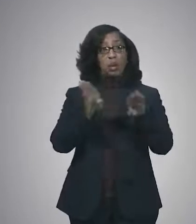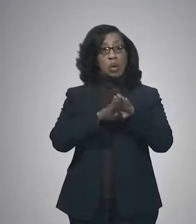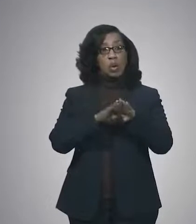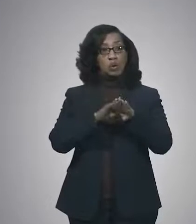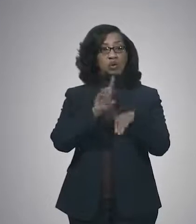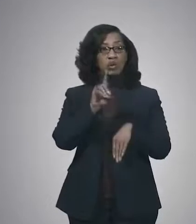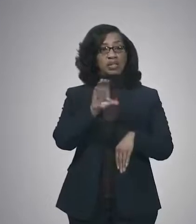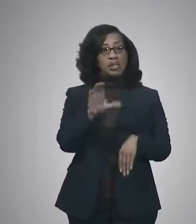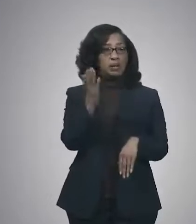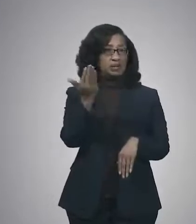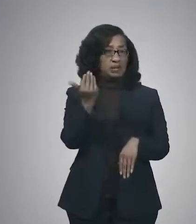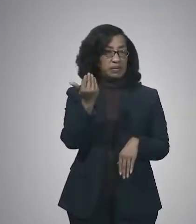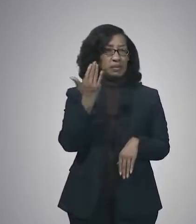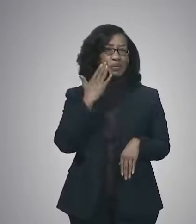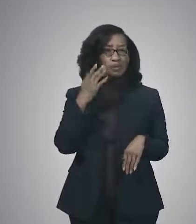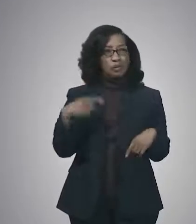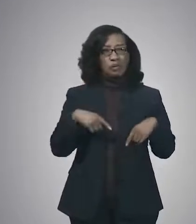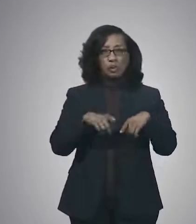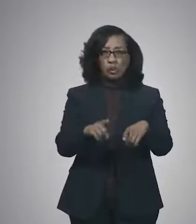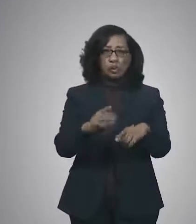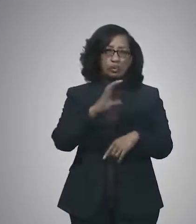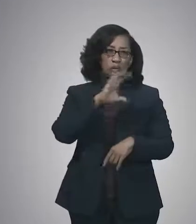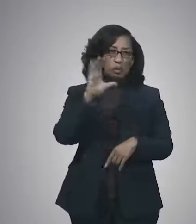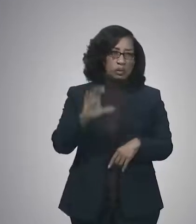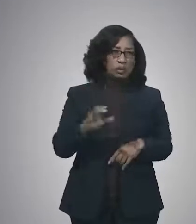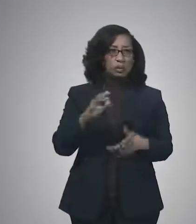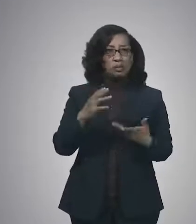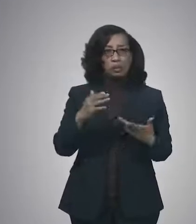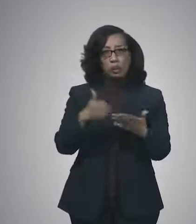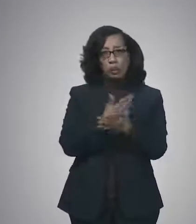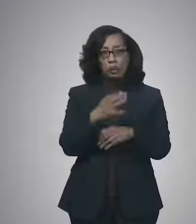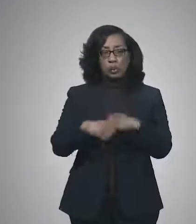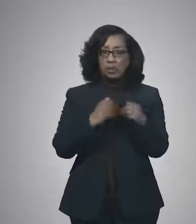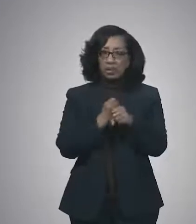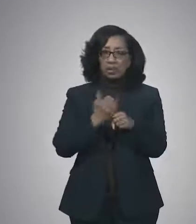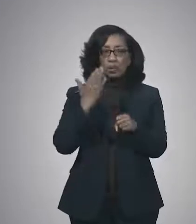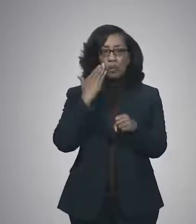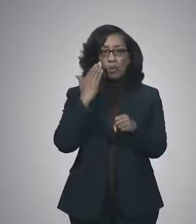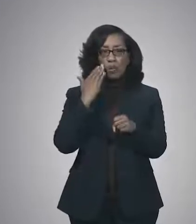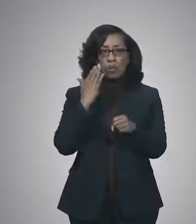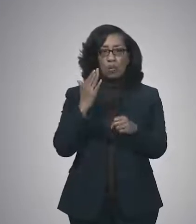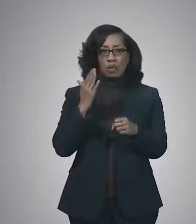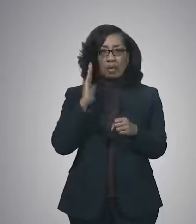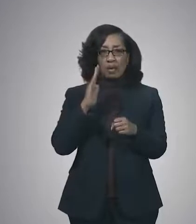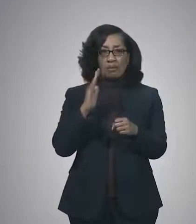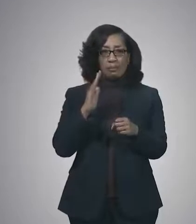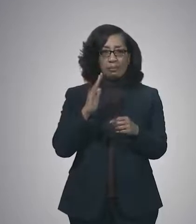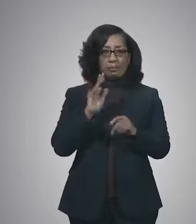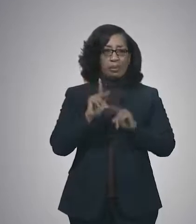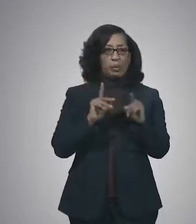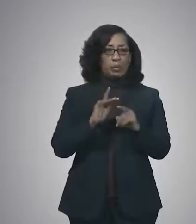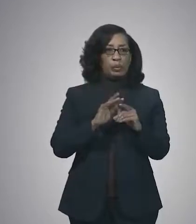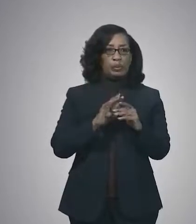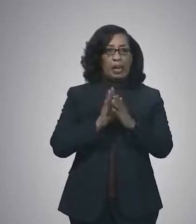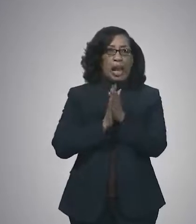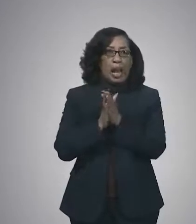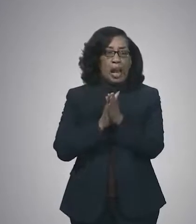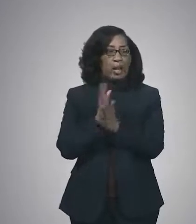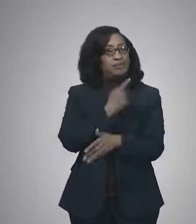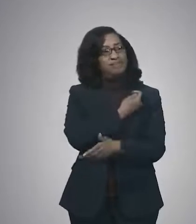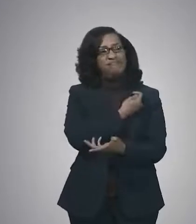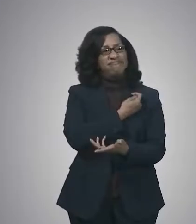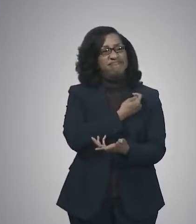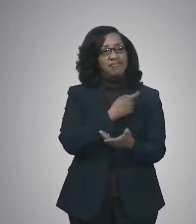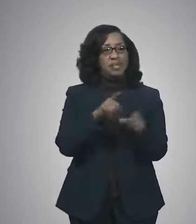we know demand will go down during the holidays. We can understand there's some other events happening over there. We have a wonderful bowl game that happens over there. But